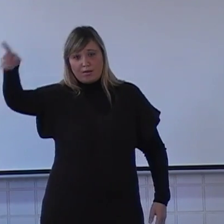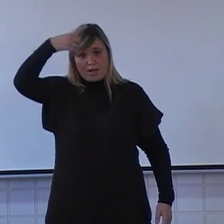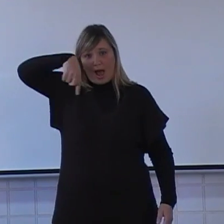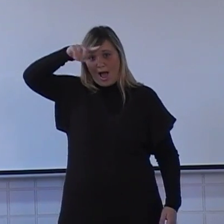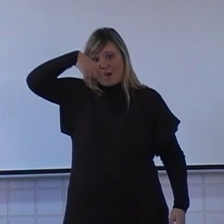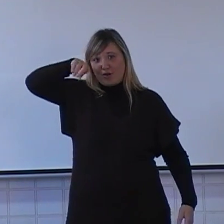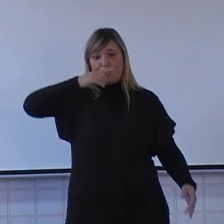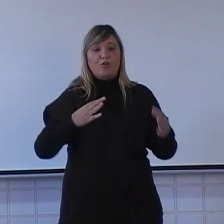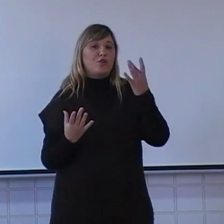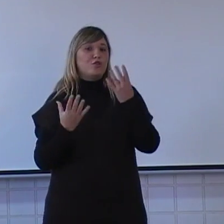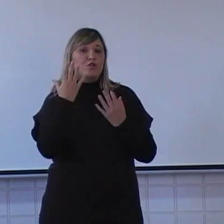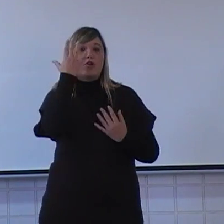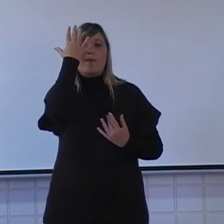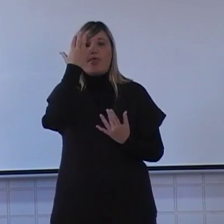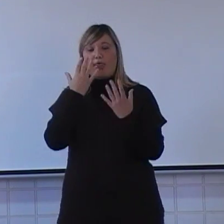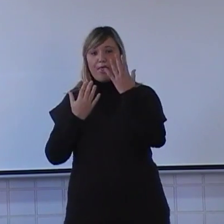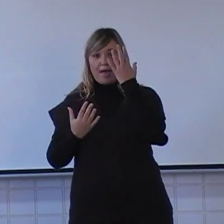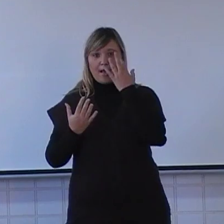looking at my soul I'm